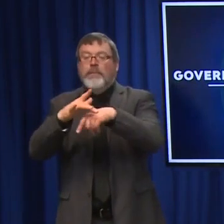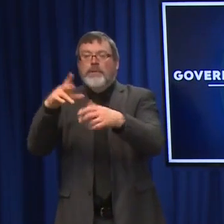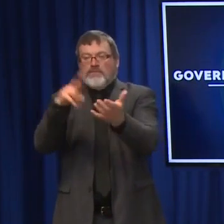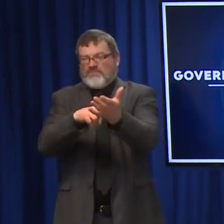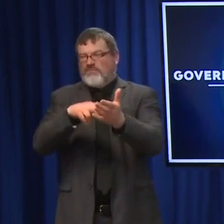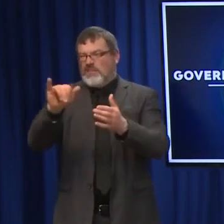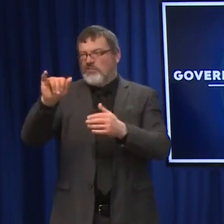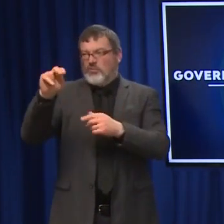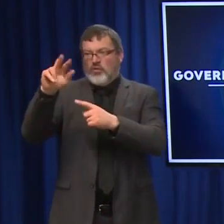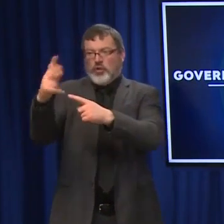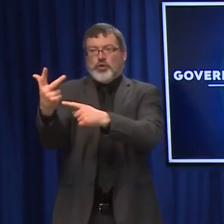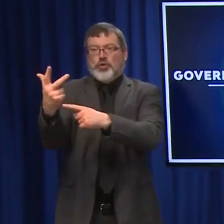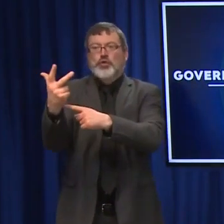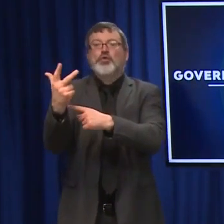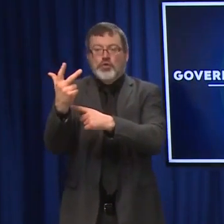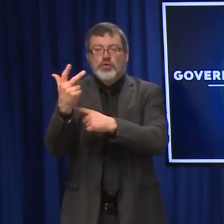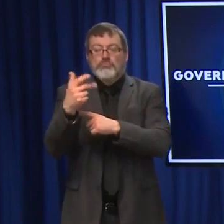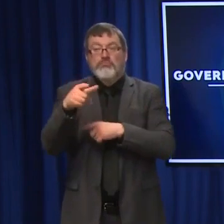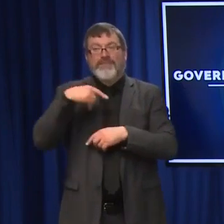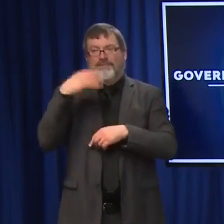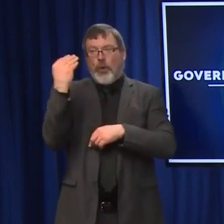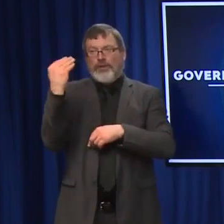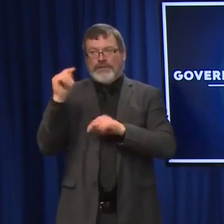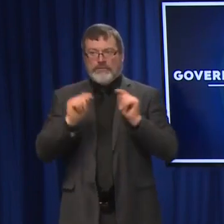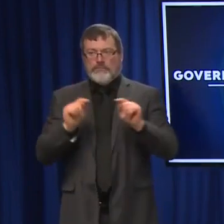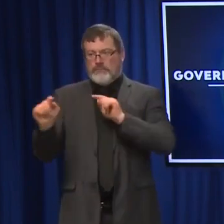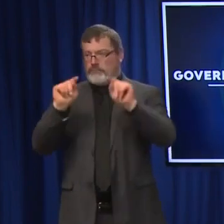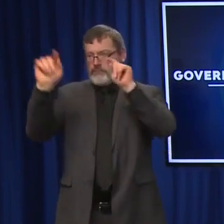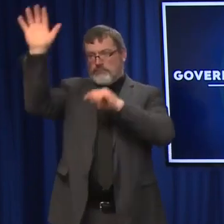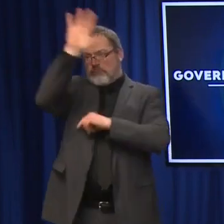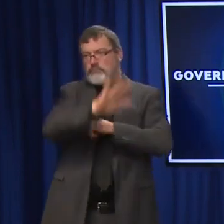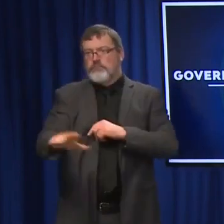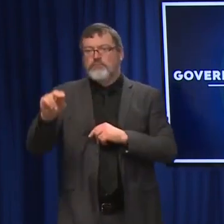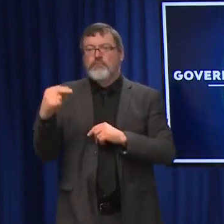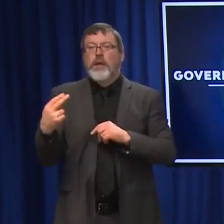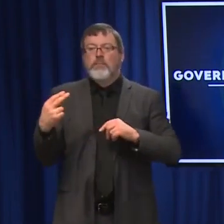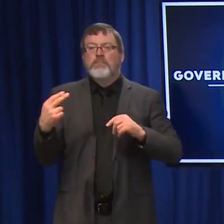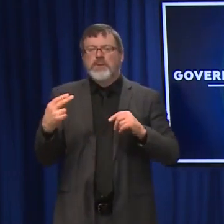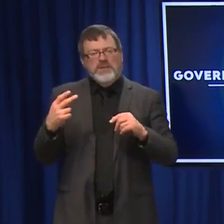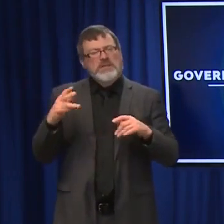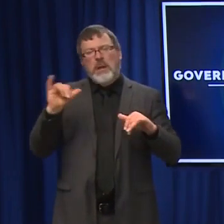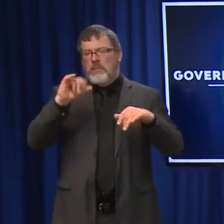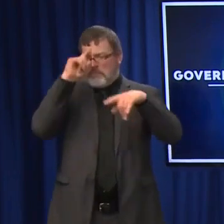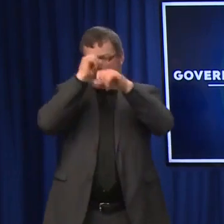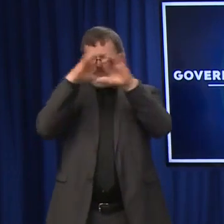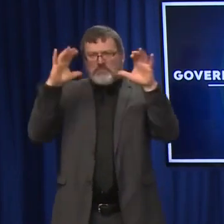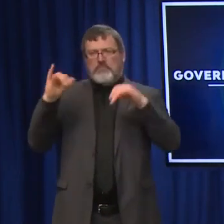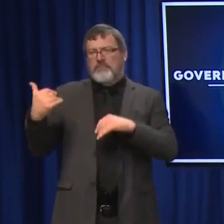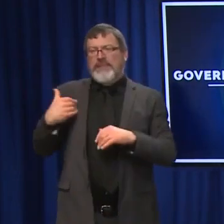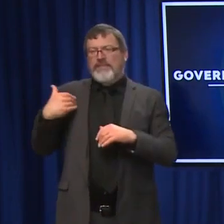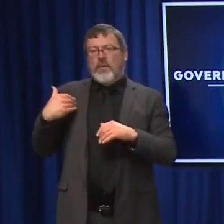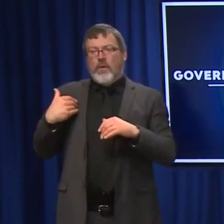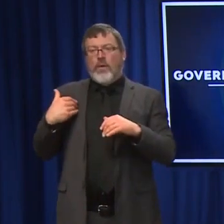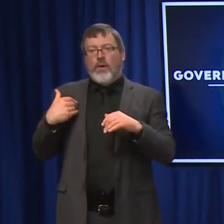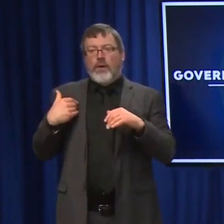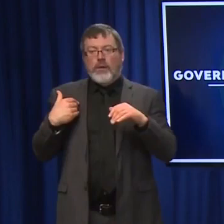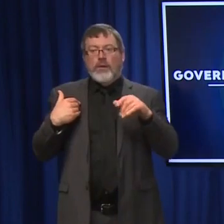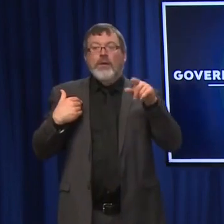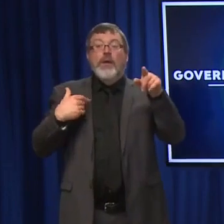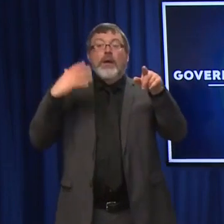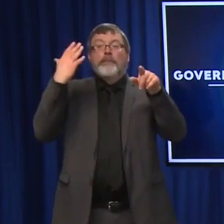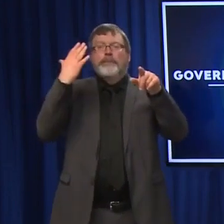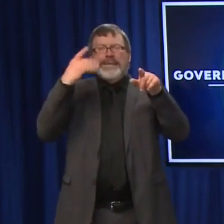different state-run sites. Most of the locations will be the same, but you should definitely check in. A few venues may change just based on